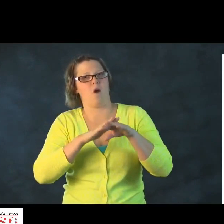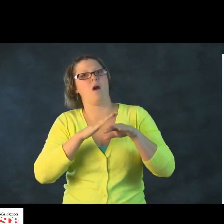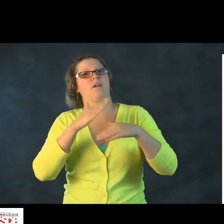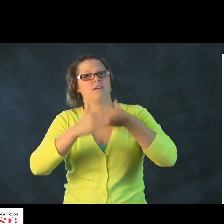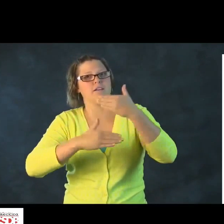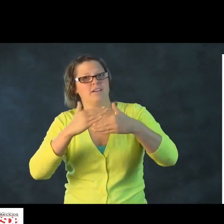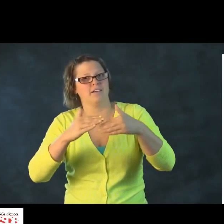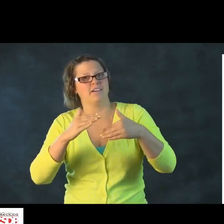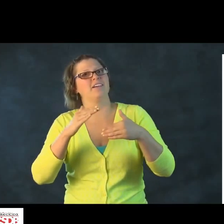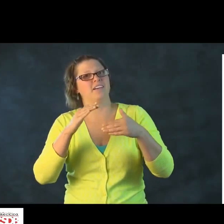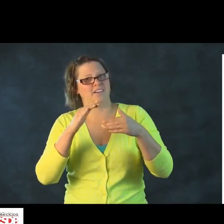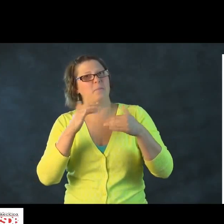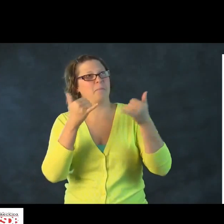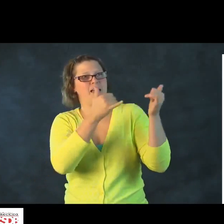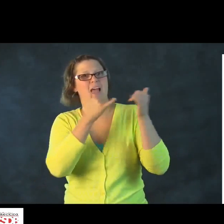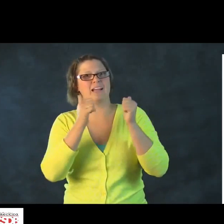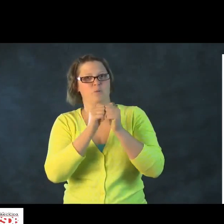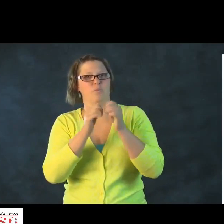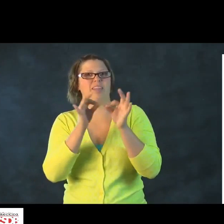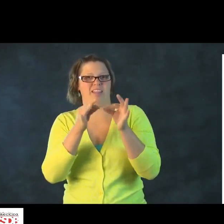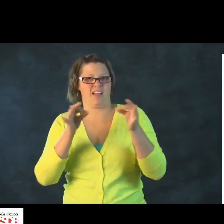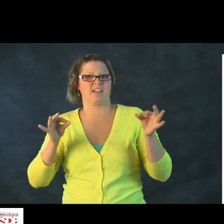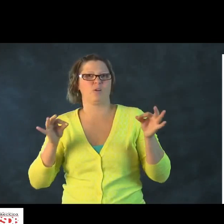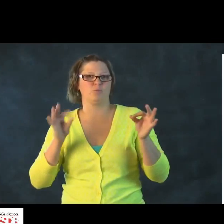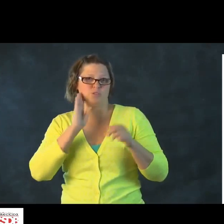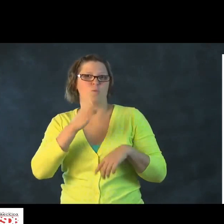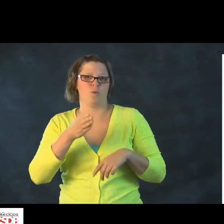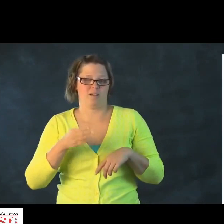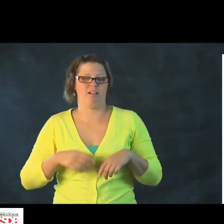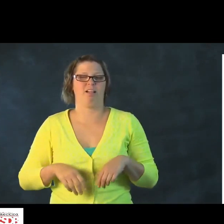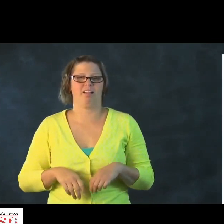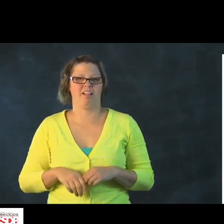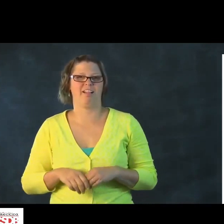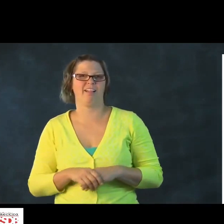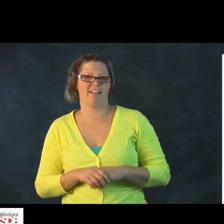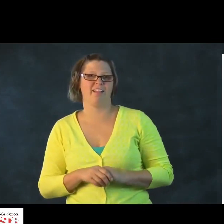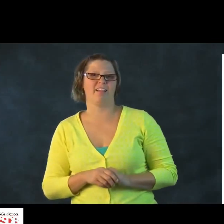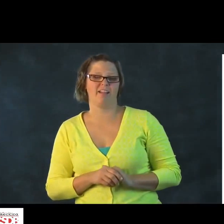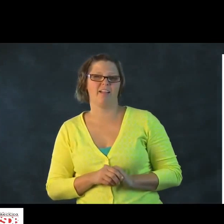play with the language. And as a result, your child will acquire that language through the process.